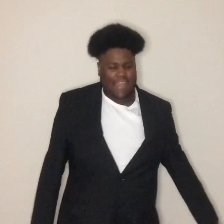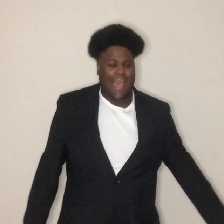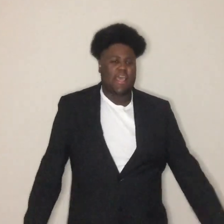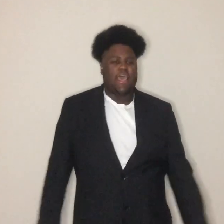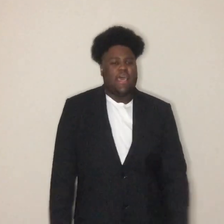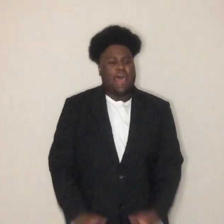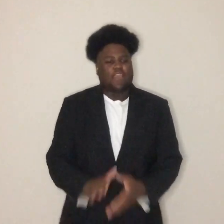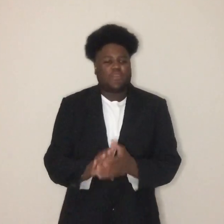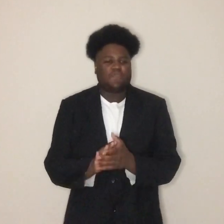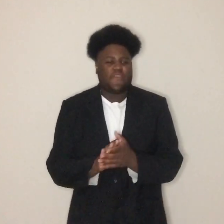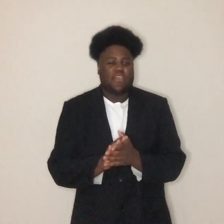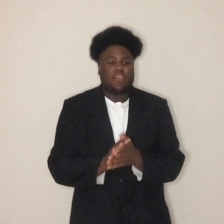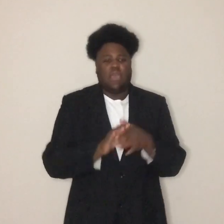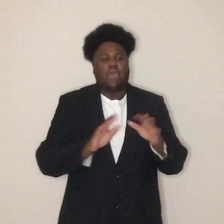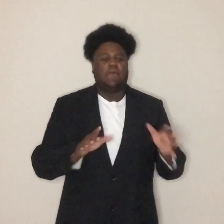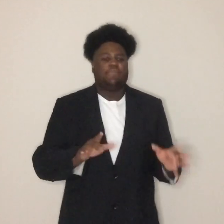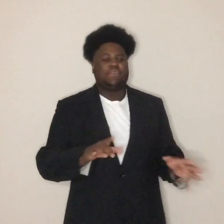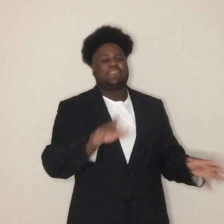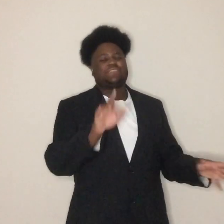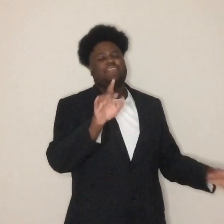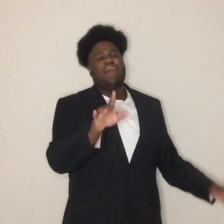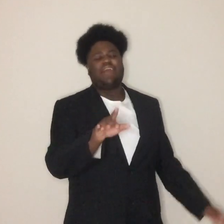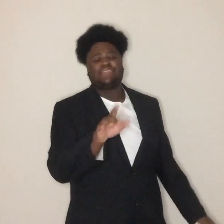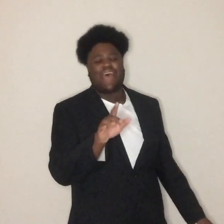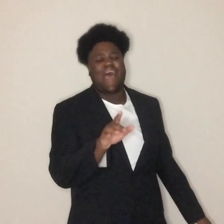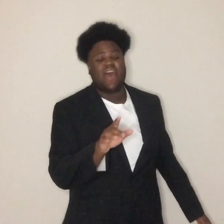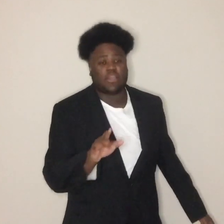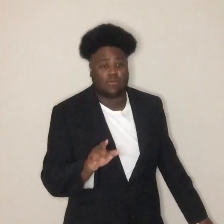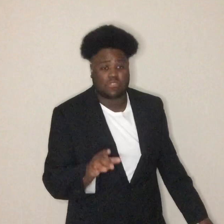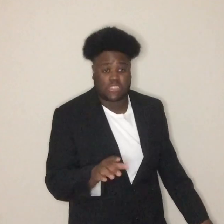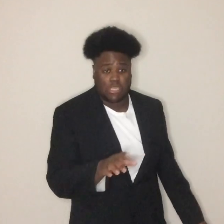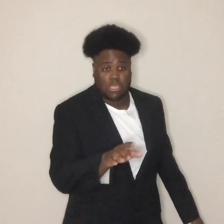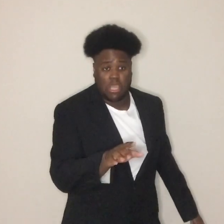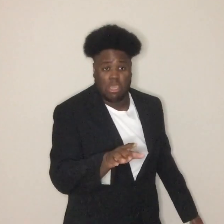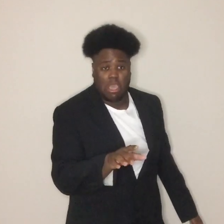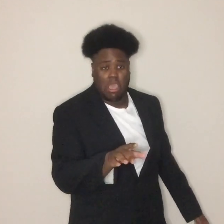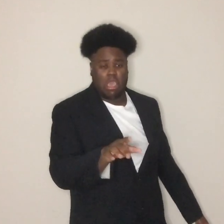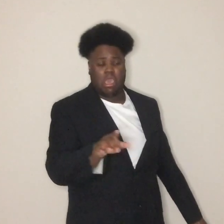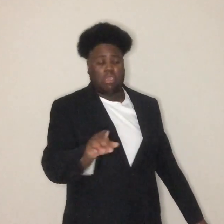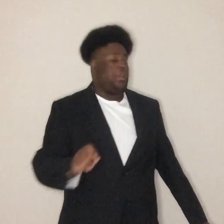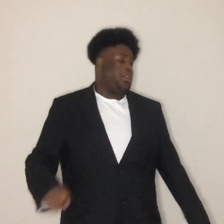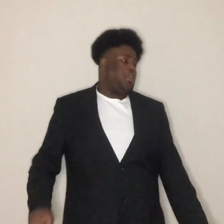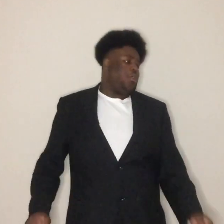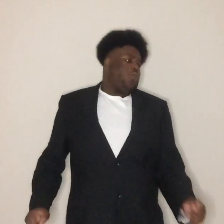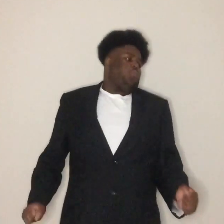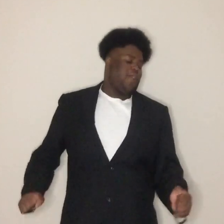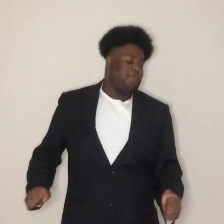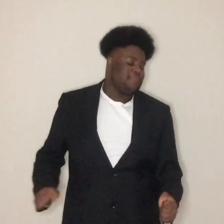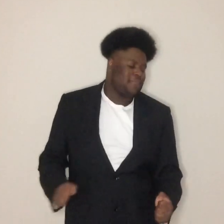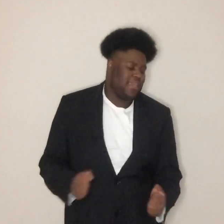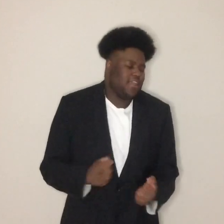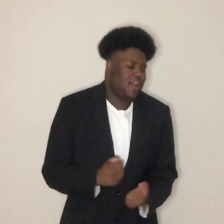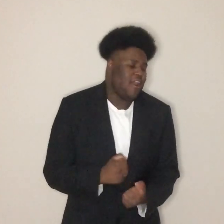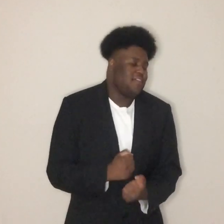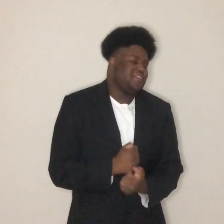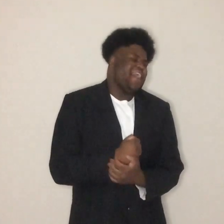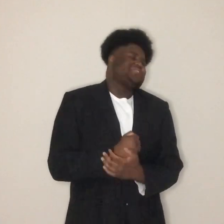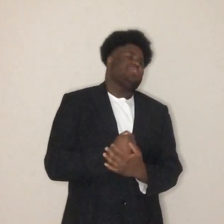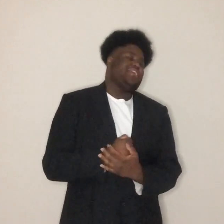lot happening here Mrs. Crosshead on St. Nick Romeo had kill